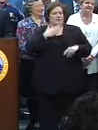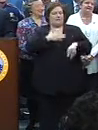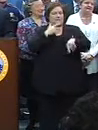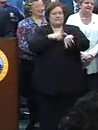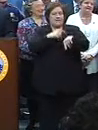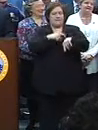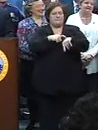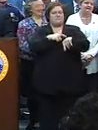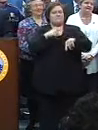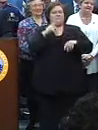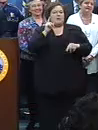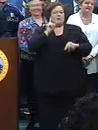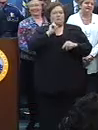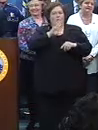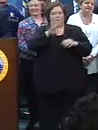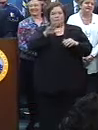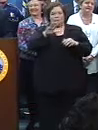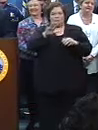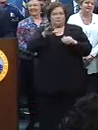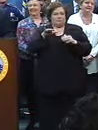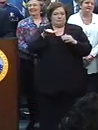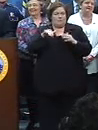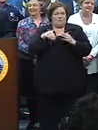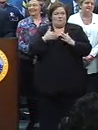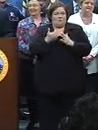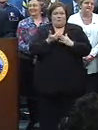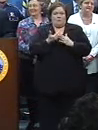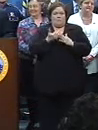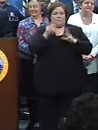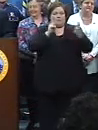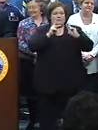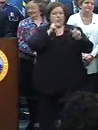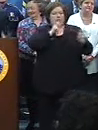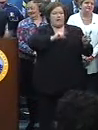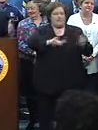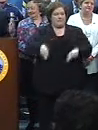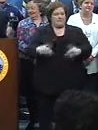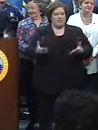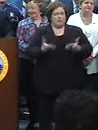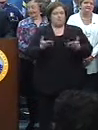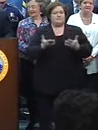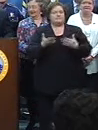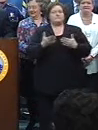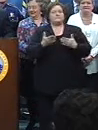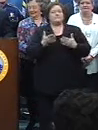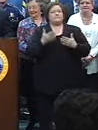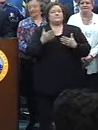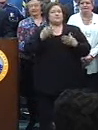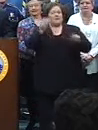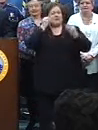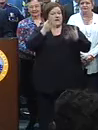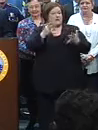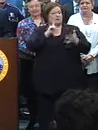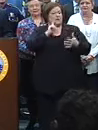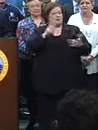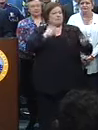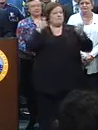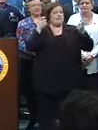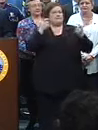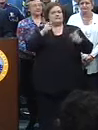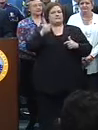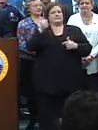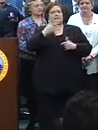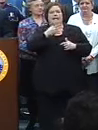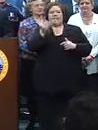for almost all who attended. By all indications, it was one of the biggest and the best.